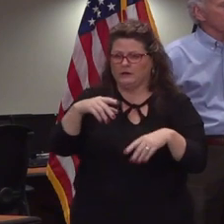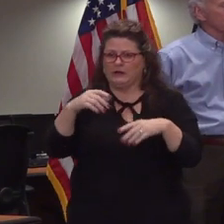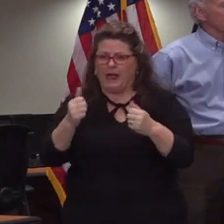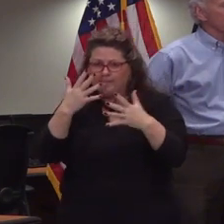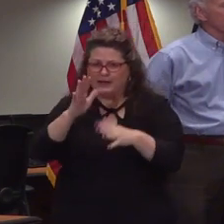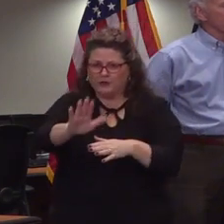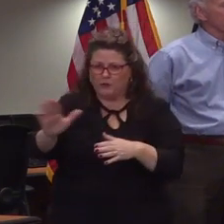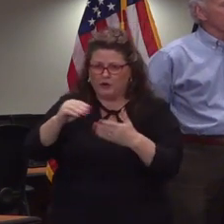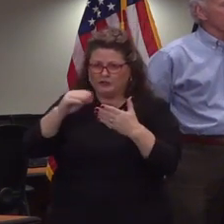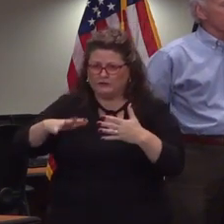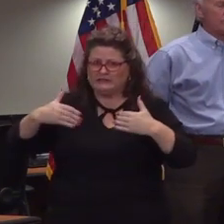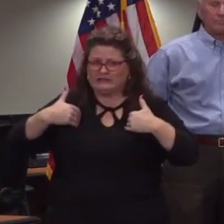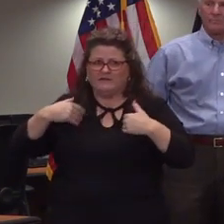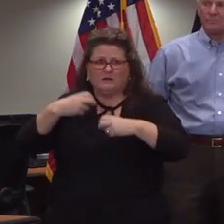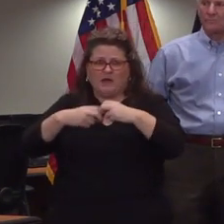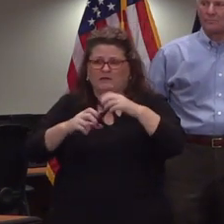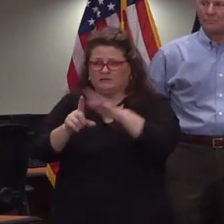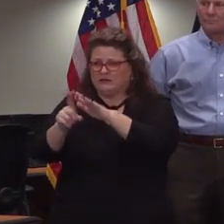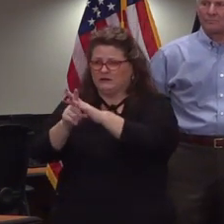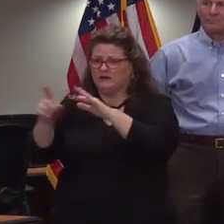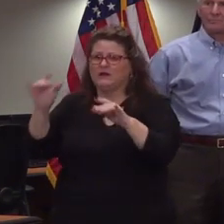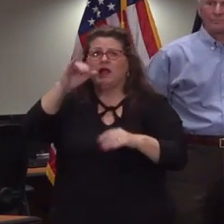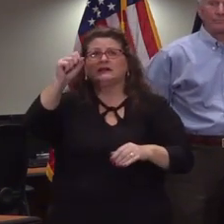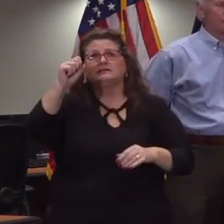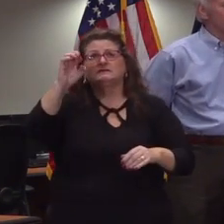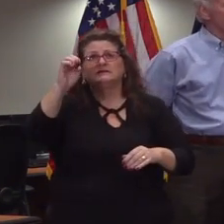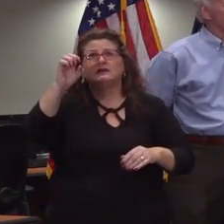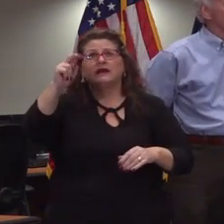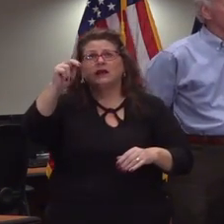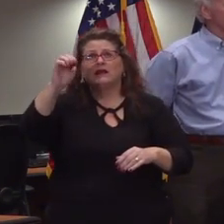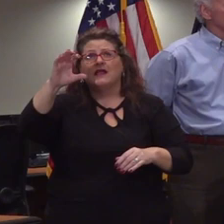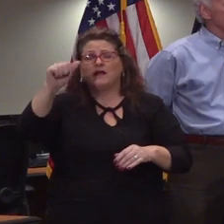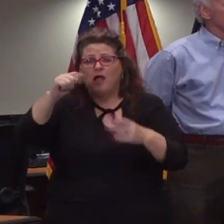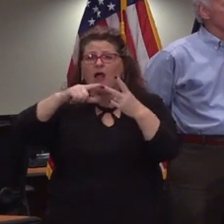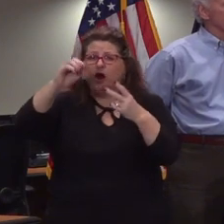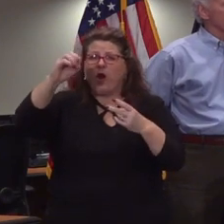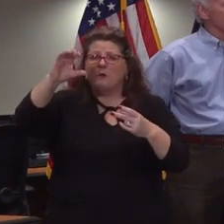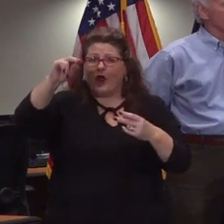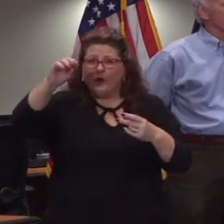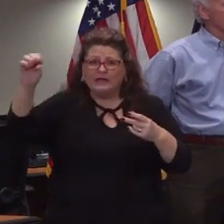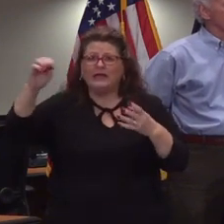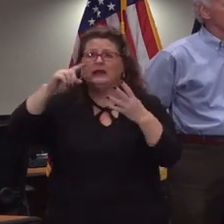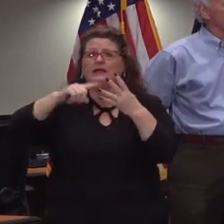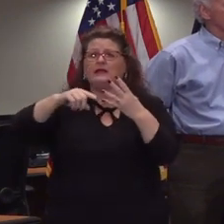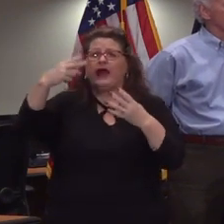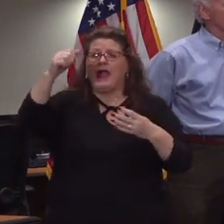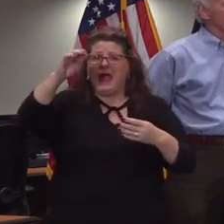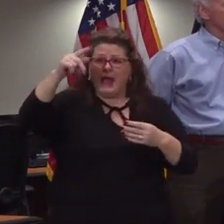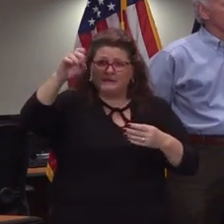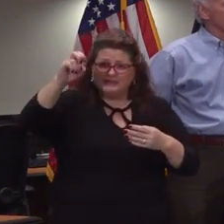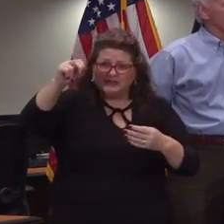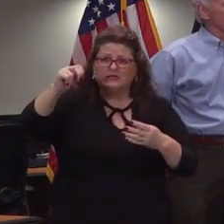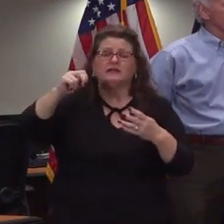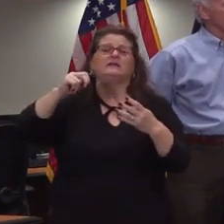remediate them so in those particular areas up in seneca oconee county down in hampton colleton where uh there was a huge hit